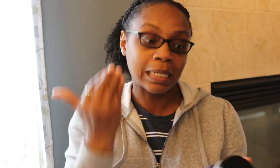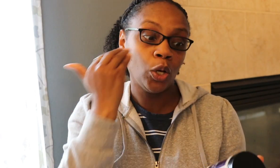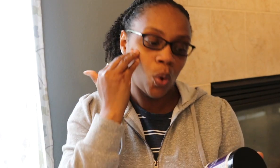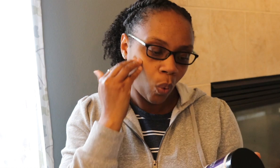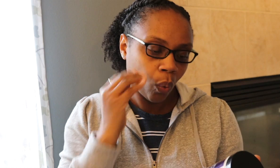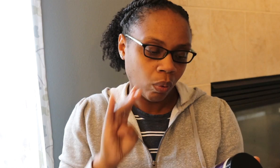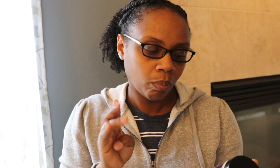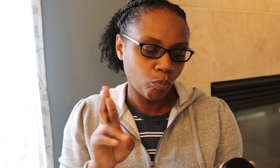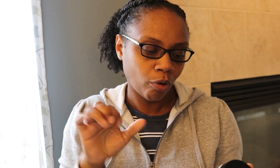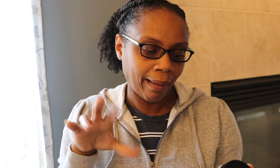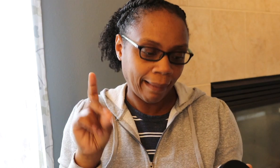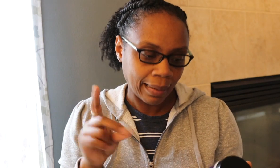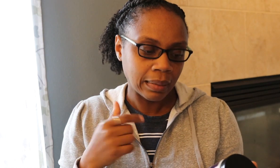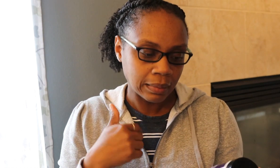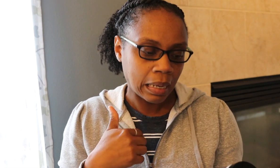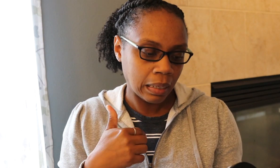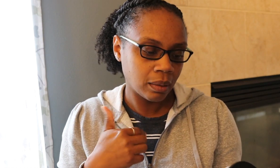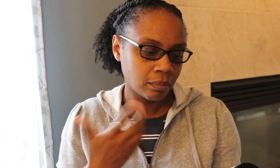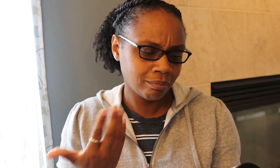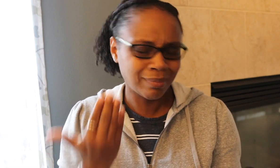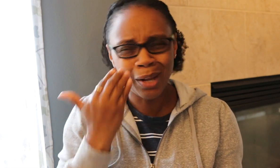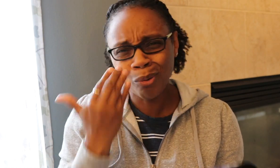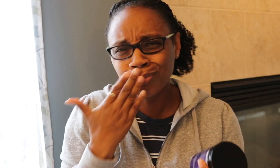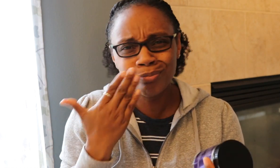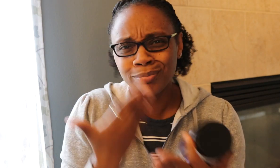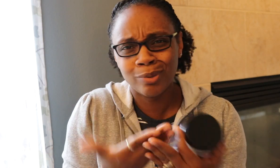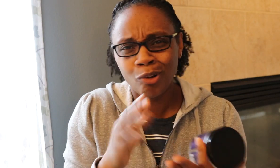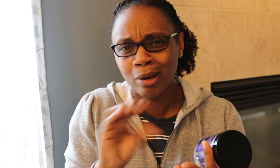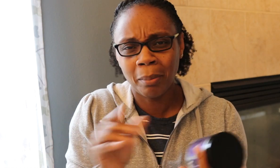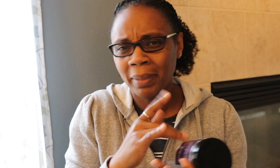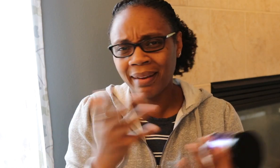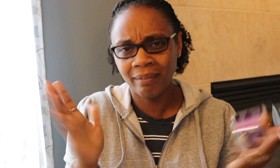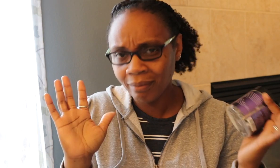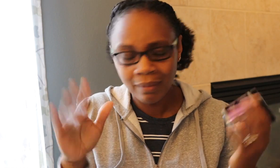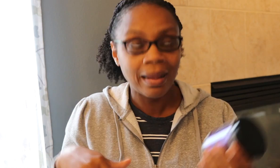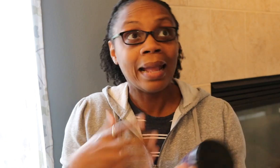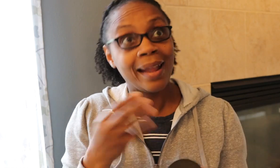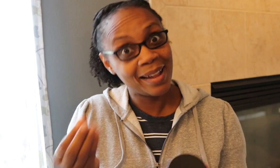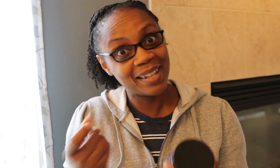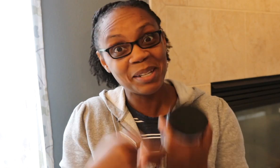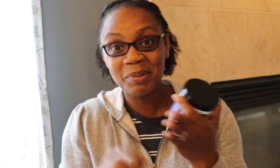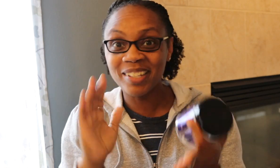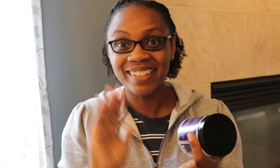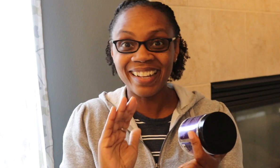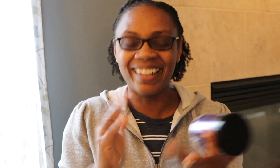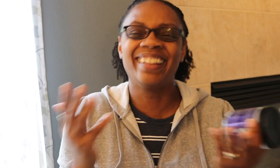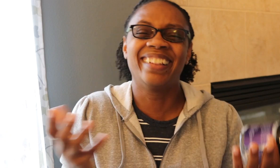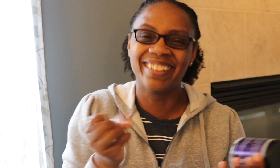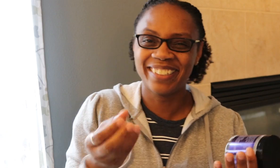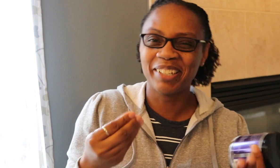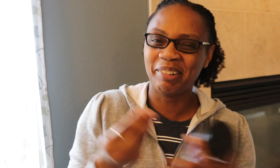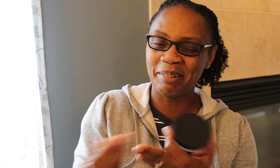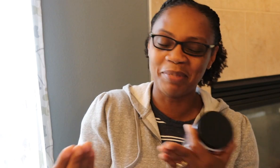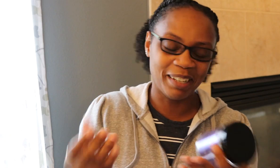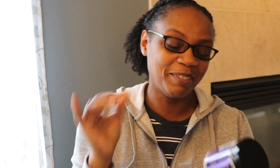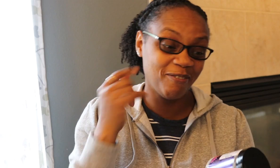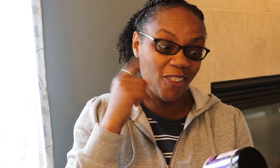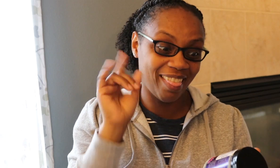Really. I bought it because I know this brand, um, good company and all of that. And it was a pretty good sale, you know, having it for